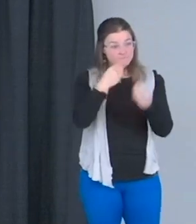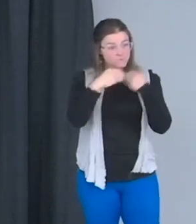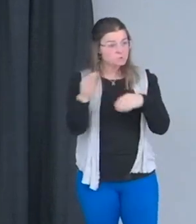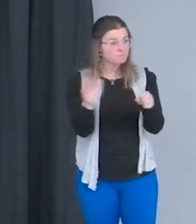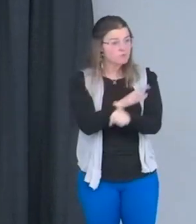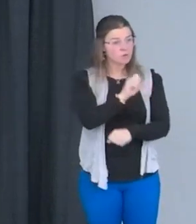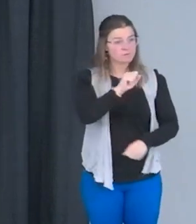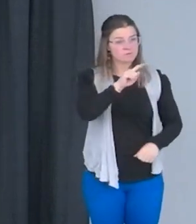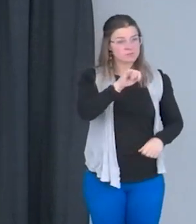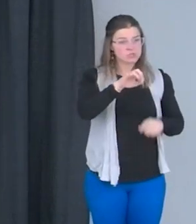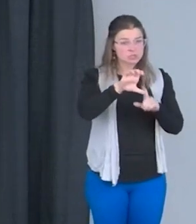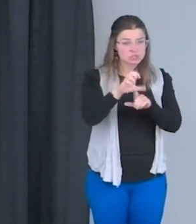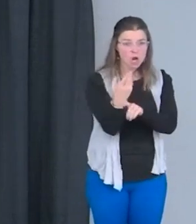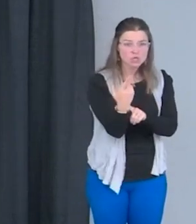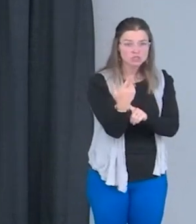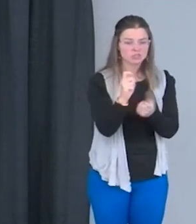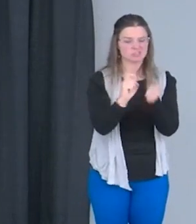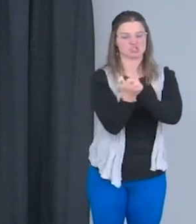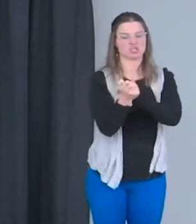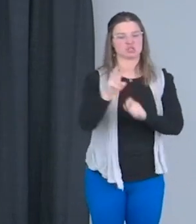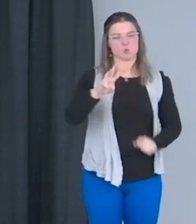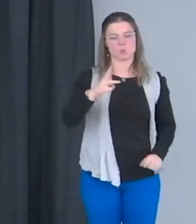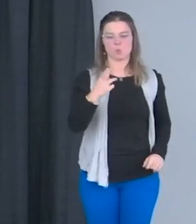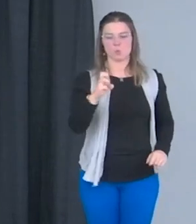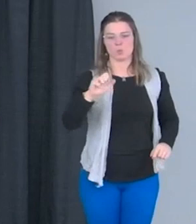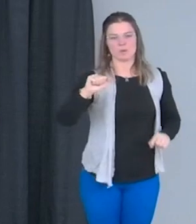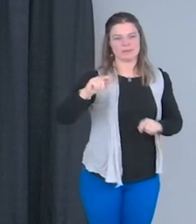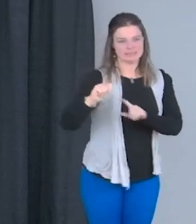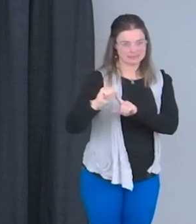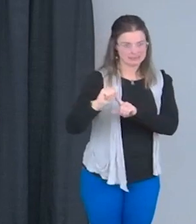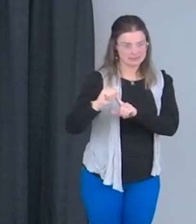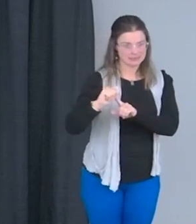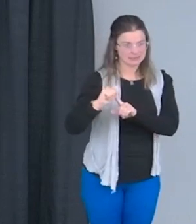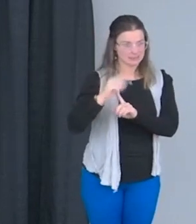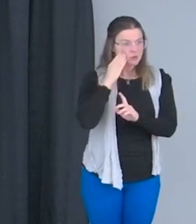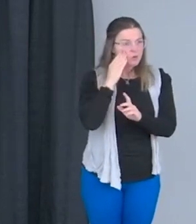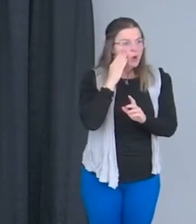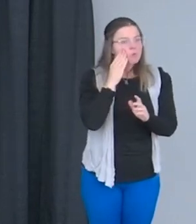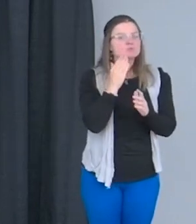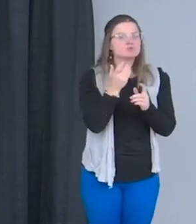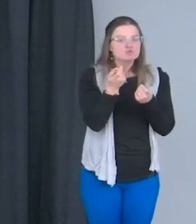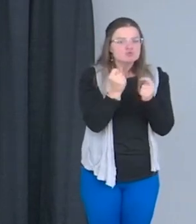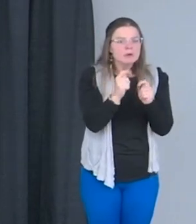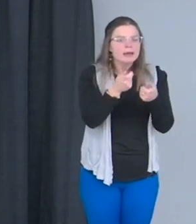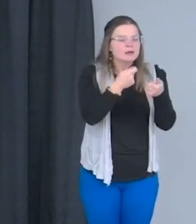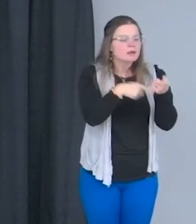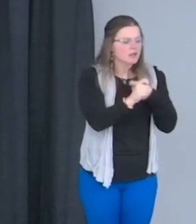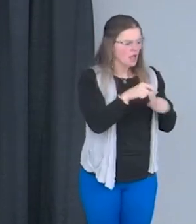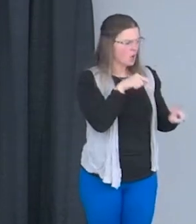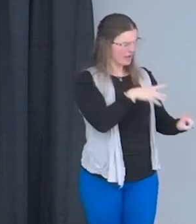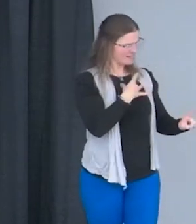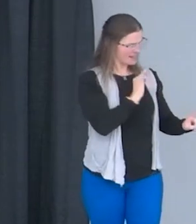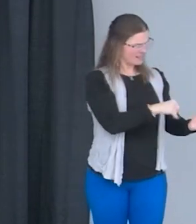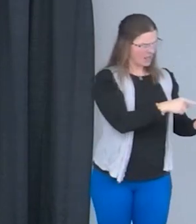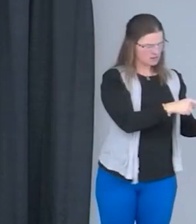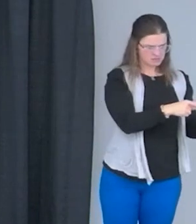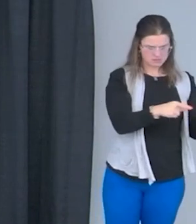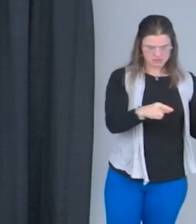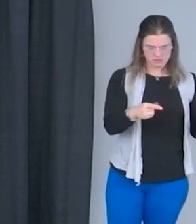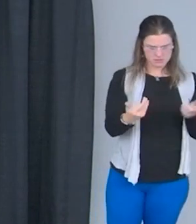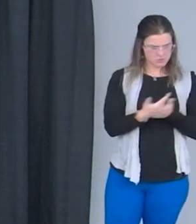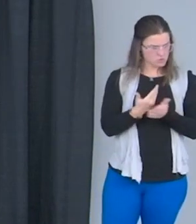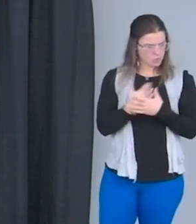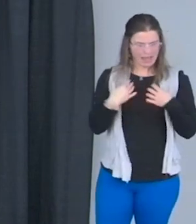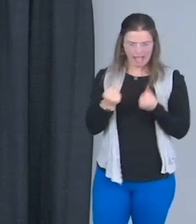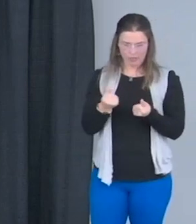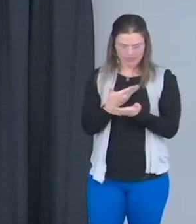you know, wheat or something like that. Again, you just go through, how can I substitute this food for that food? And